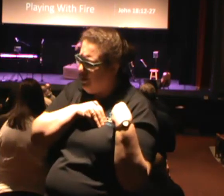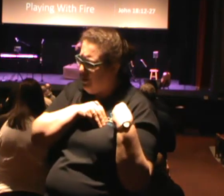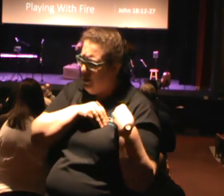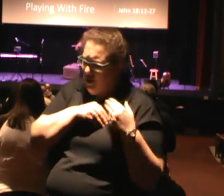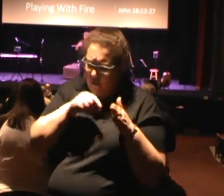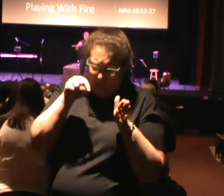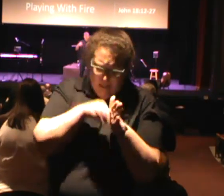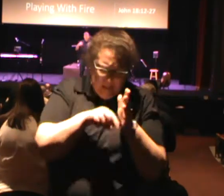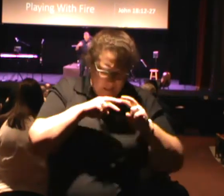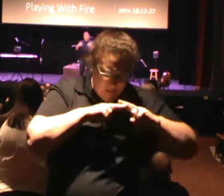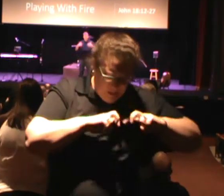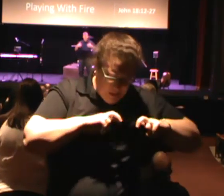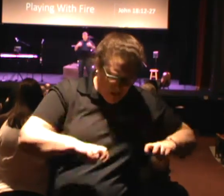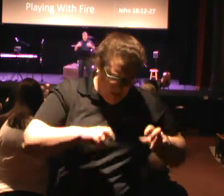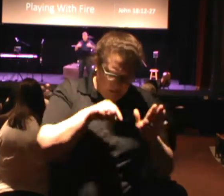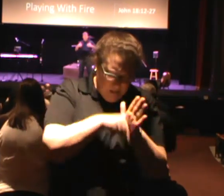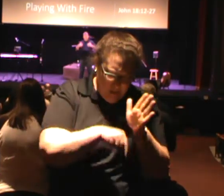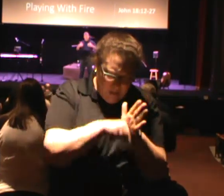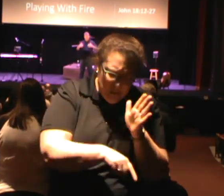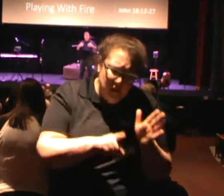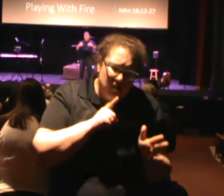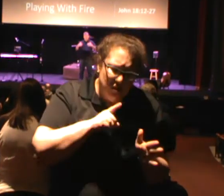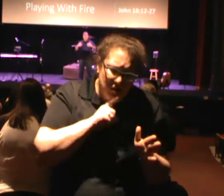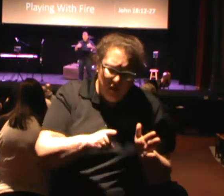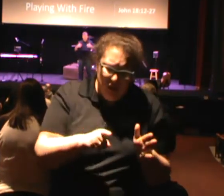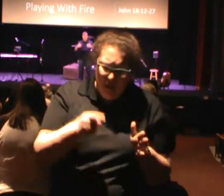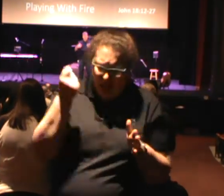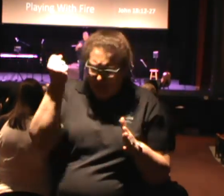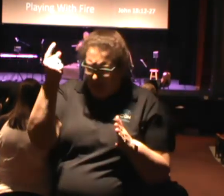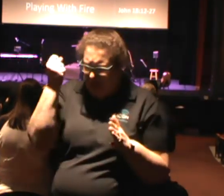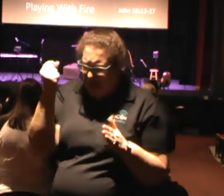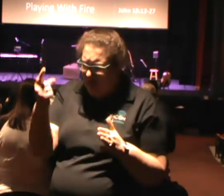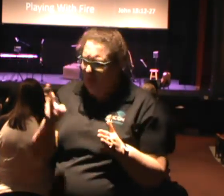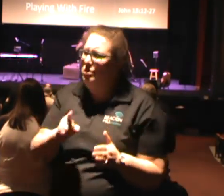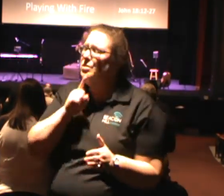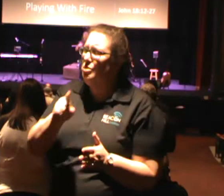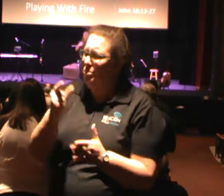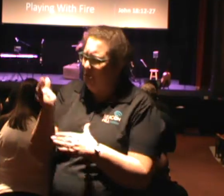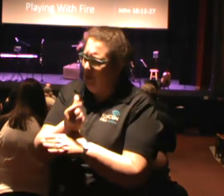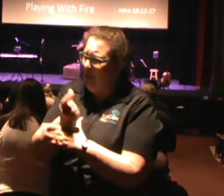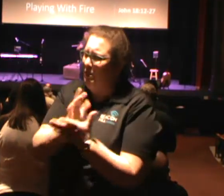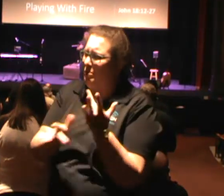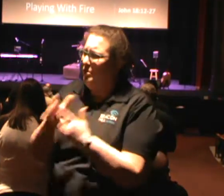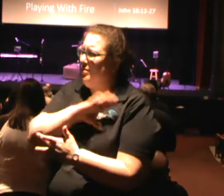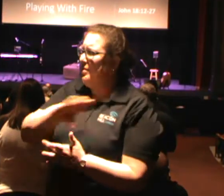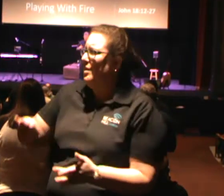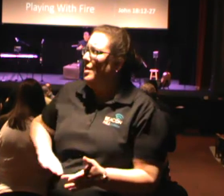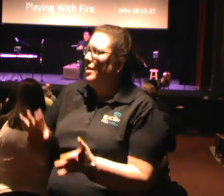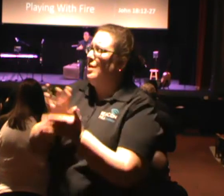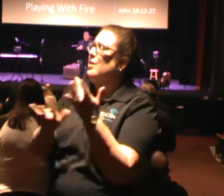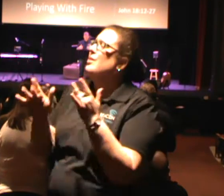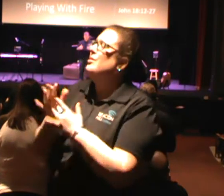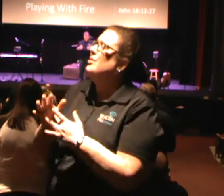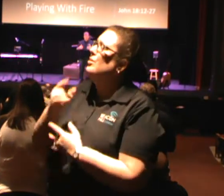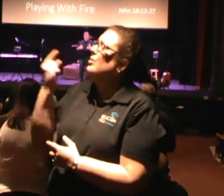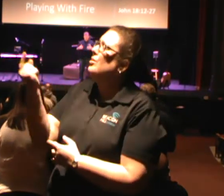it. Lord, that they would know the truths of the gospel of Jesus Christ and that Jesus and only Jesus Christ is a.